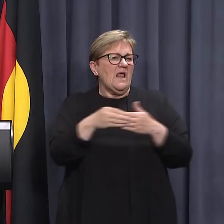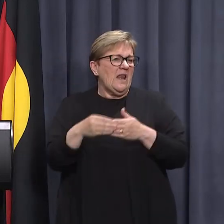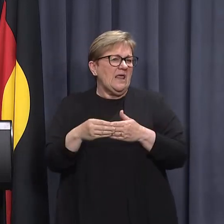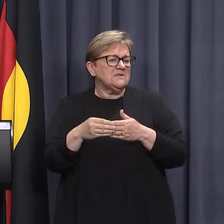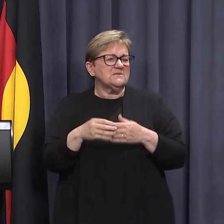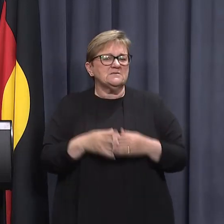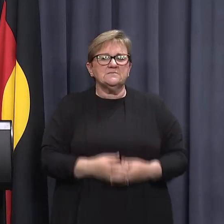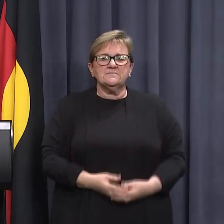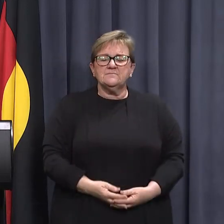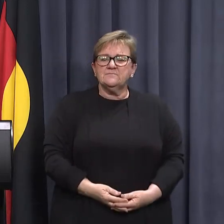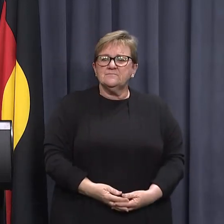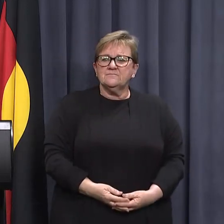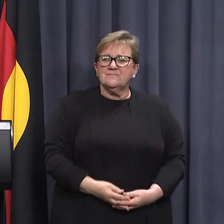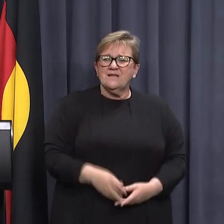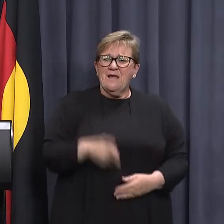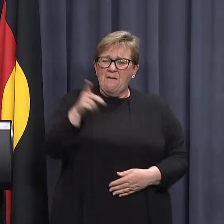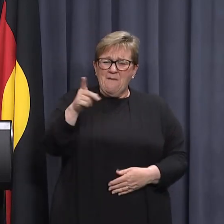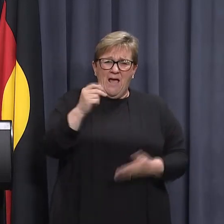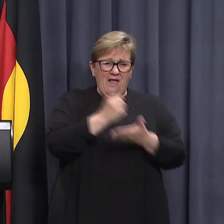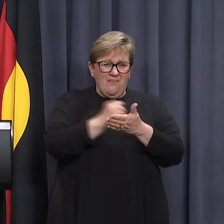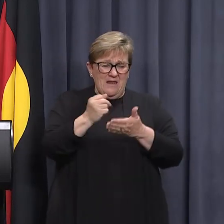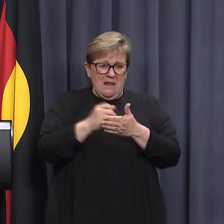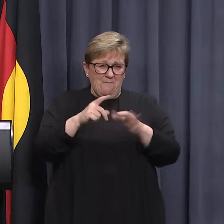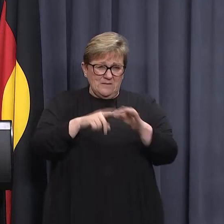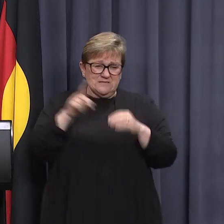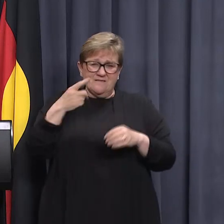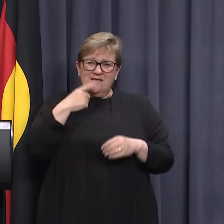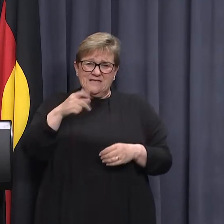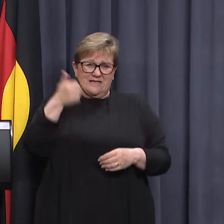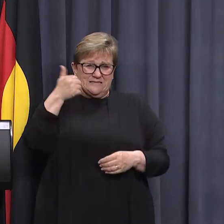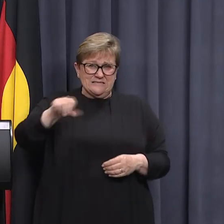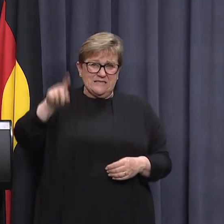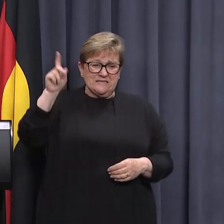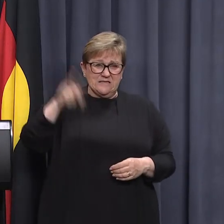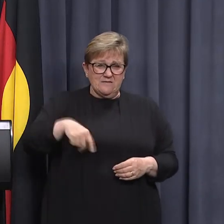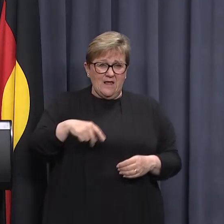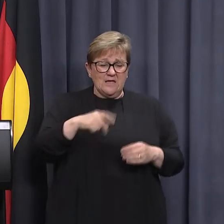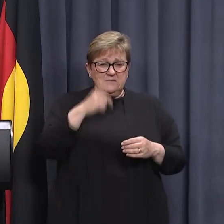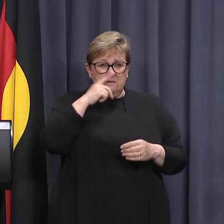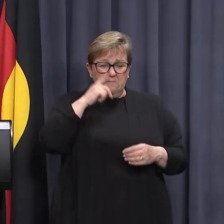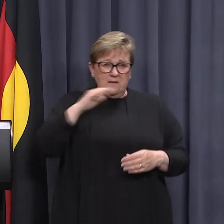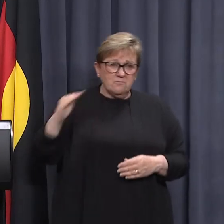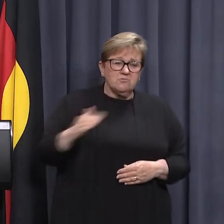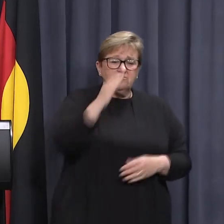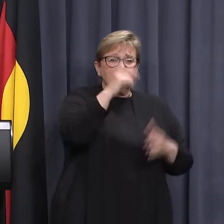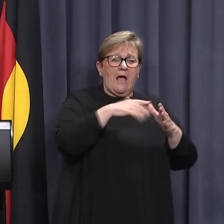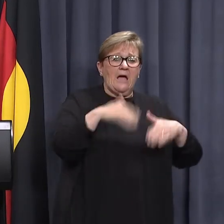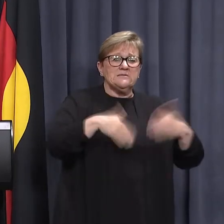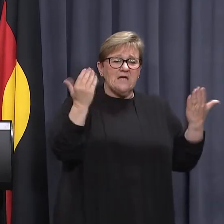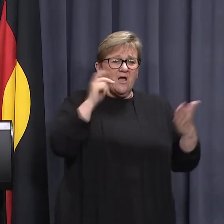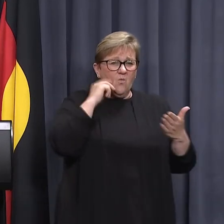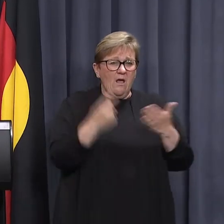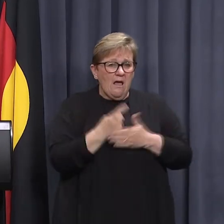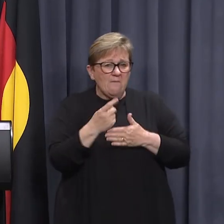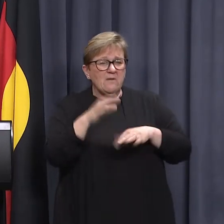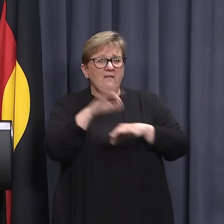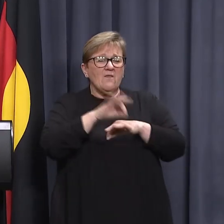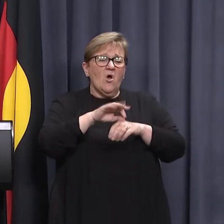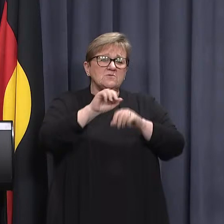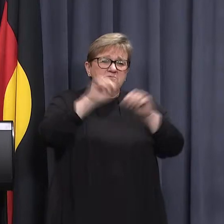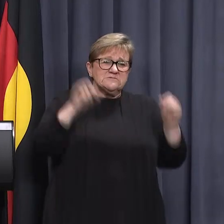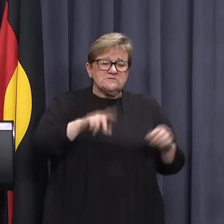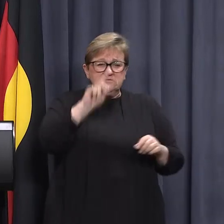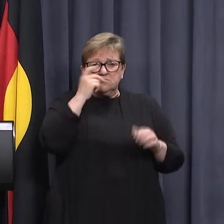their sector. Are their numbers realistic of potential 60,000 Omicron cases a day and can the hospital system